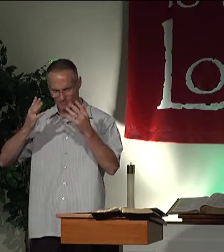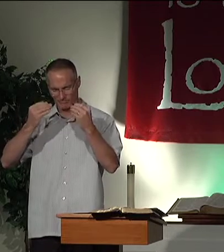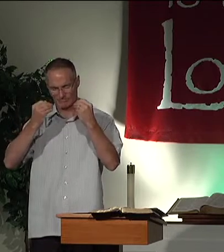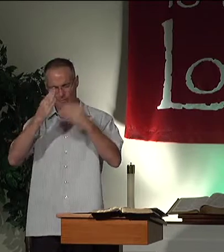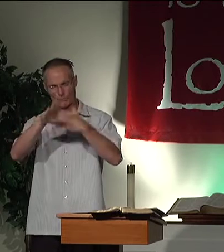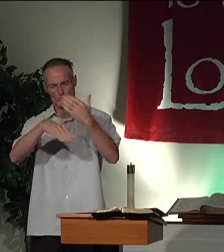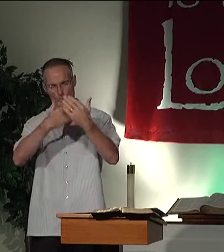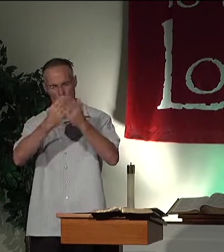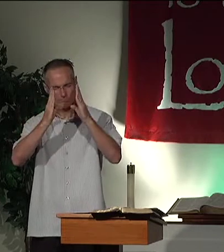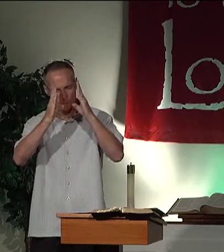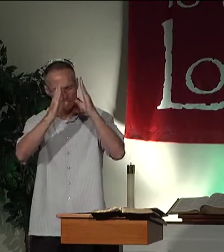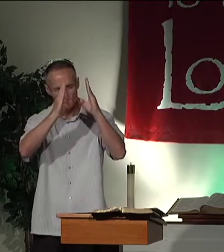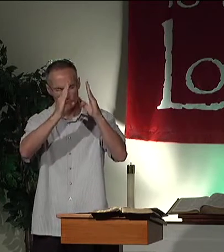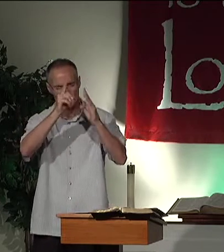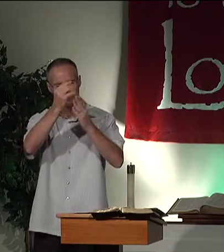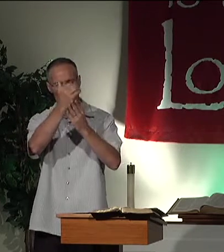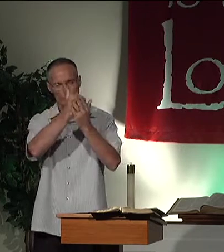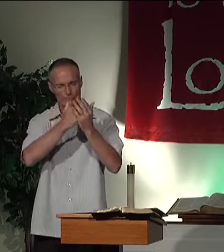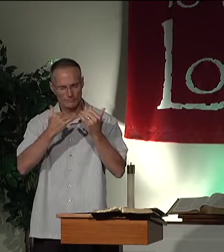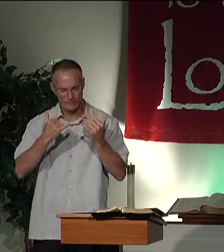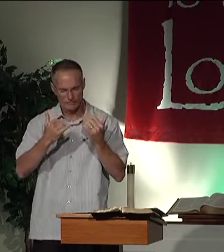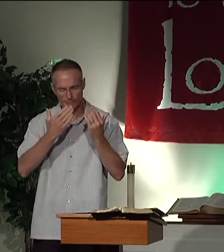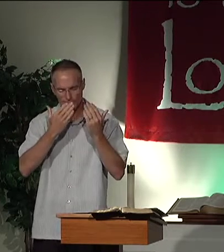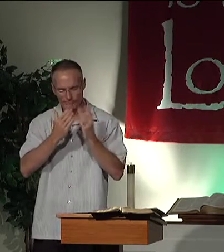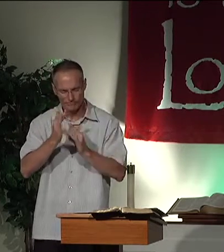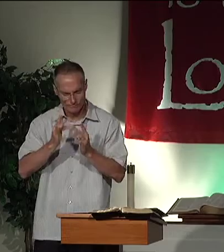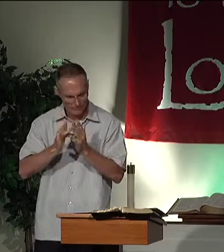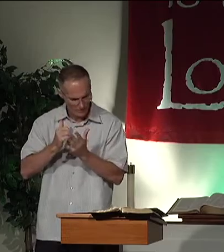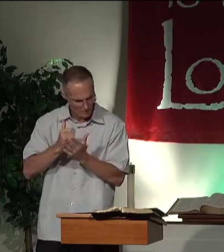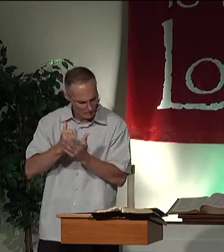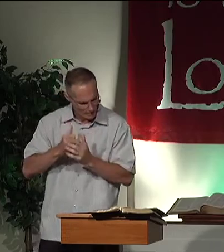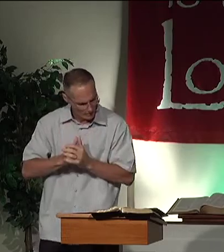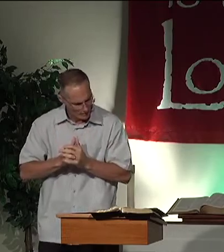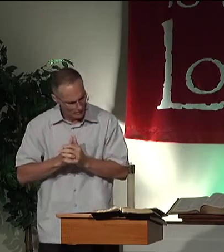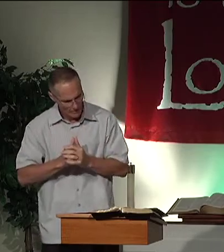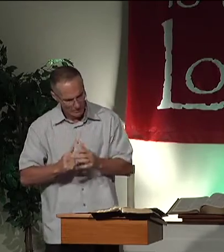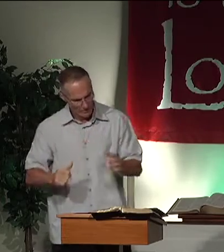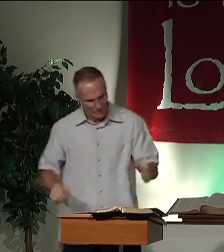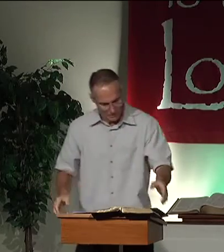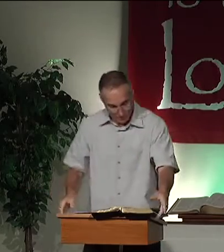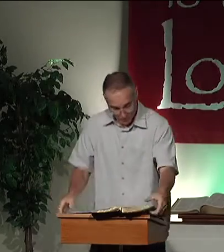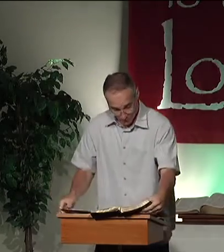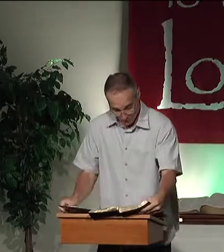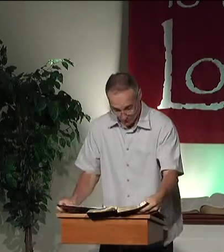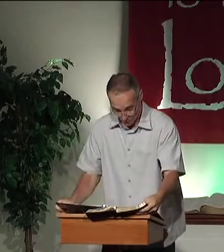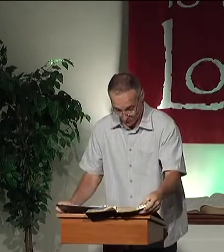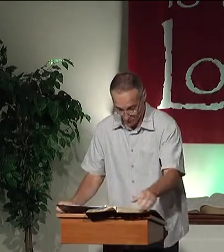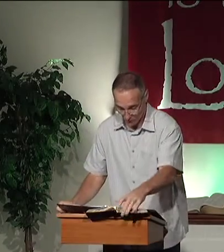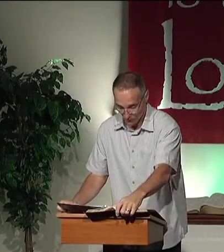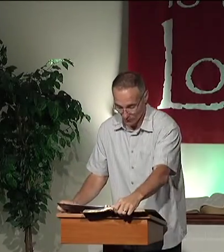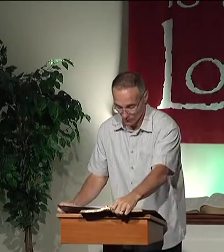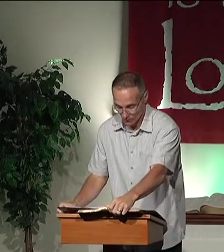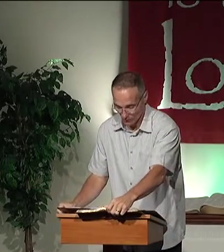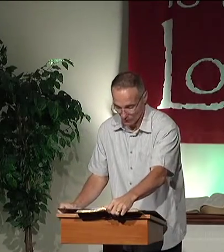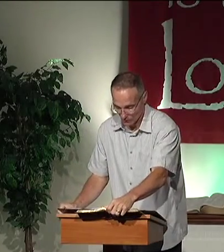and to give all attention to you as you deserve. In Jesus' name, amen.